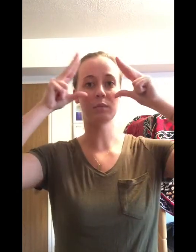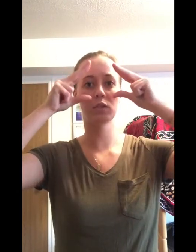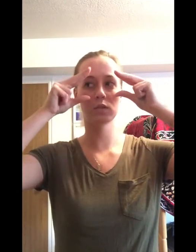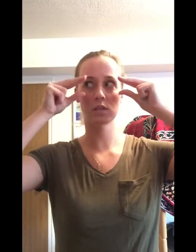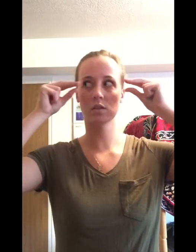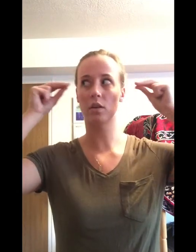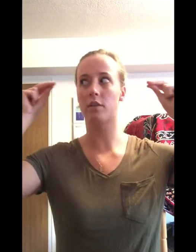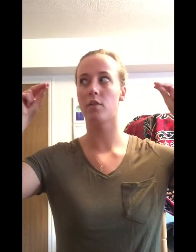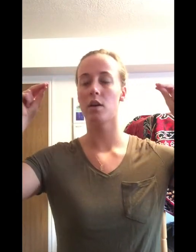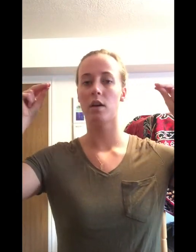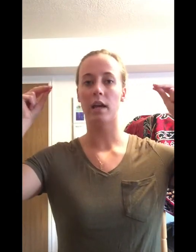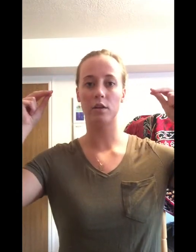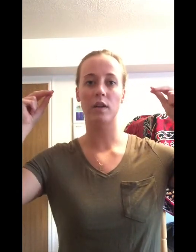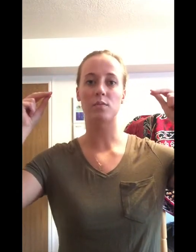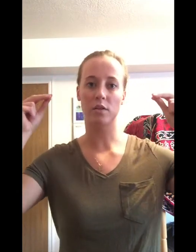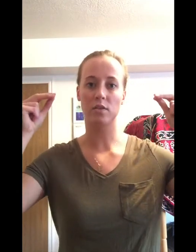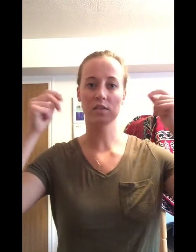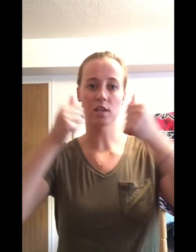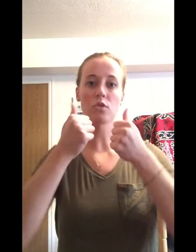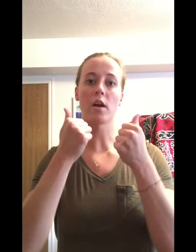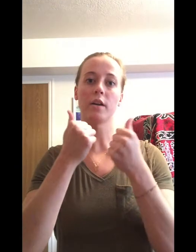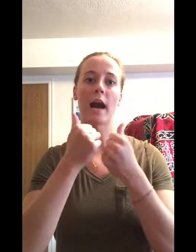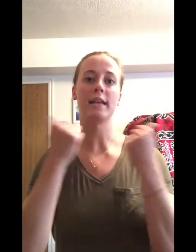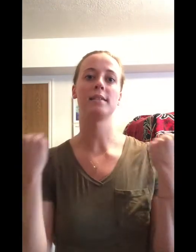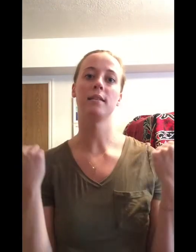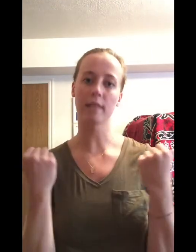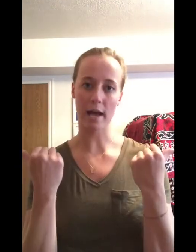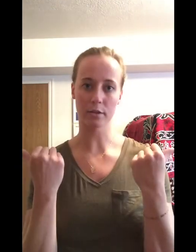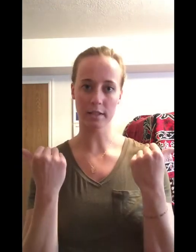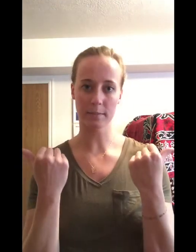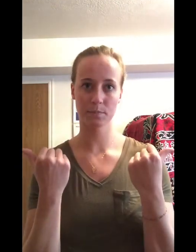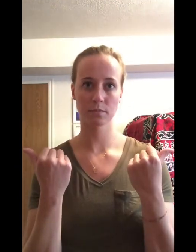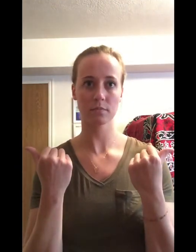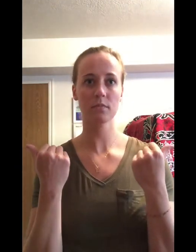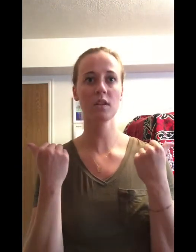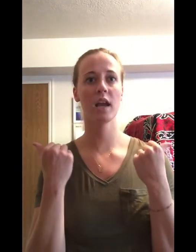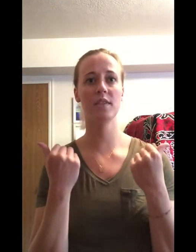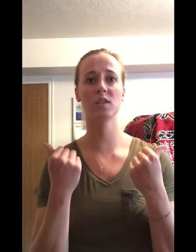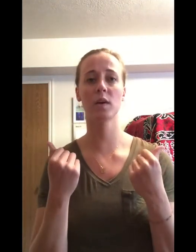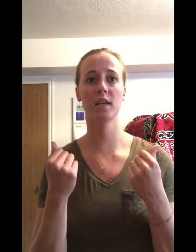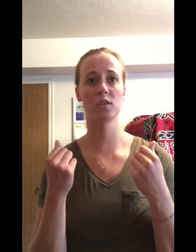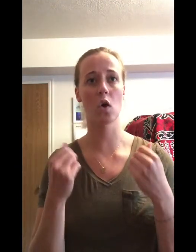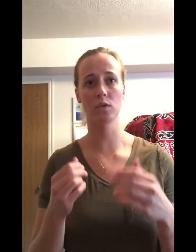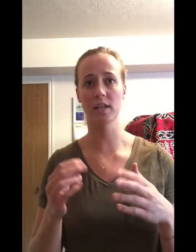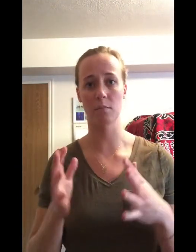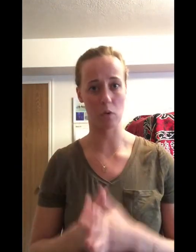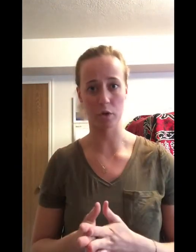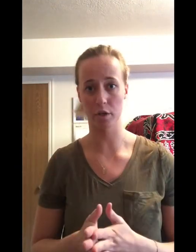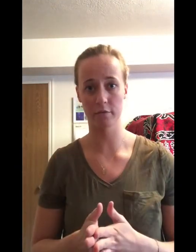abducens nerve innervates muscles that draw your eyes laterally. And this one is only a motor nerve.